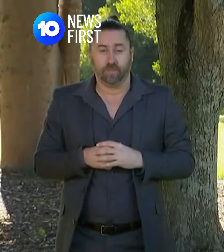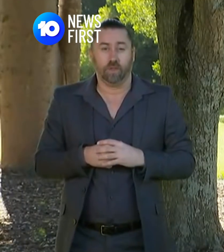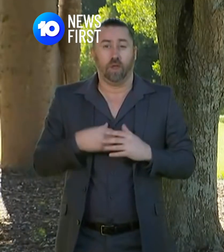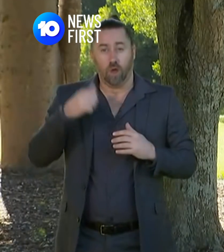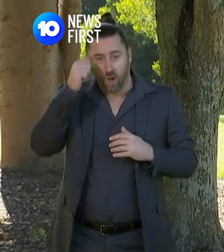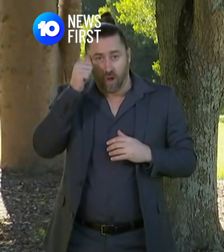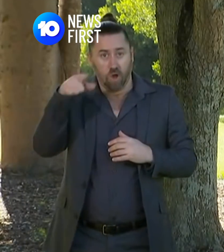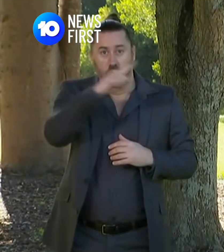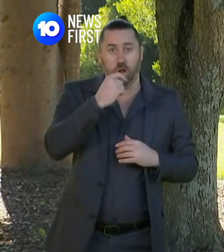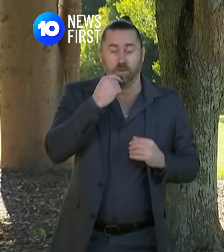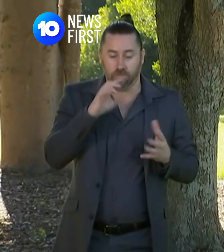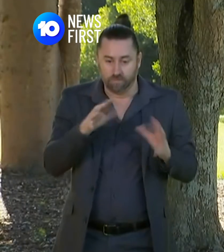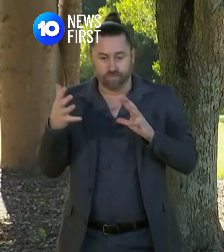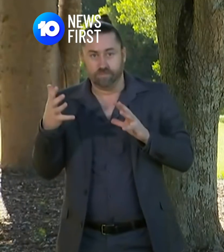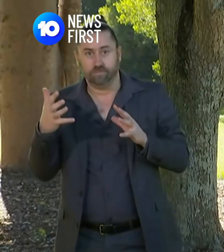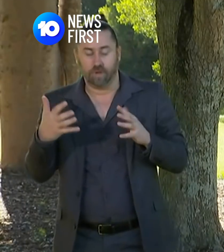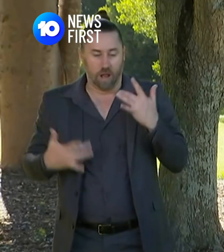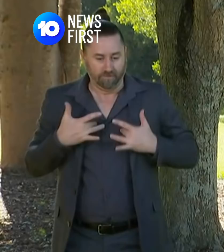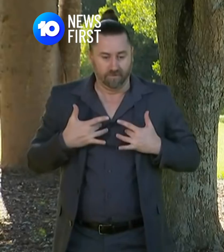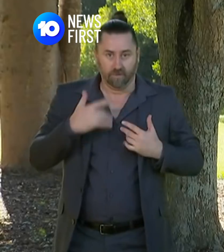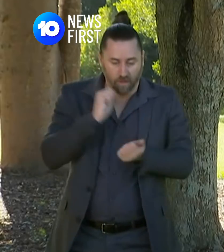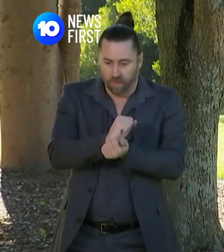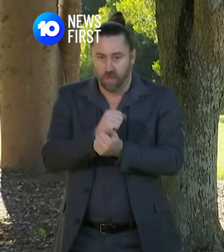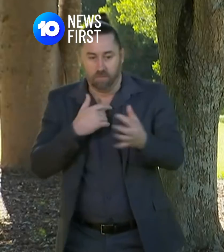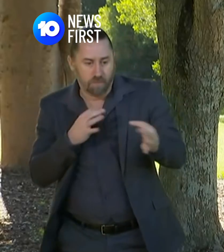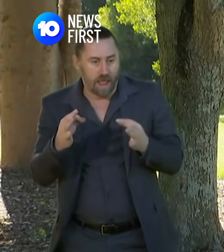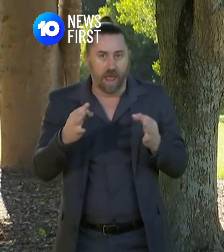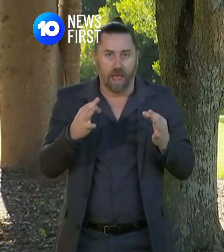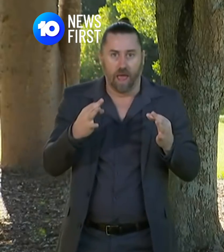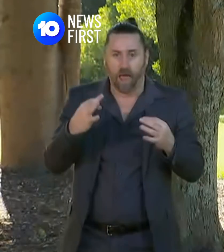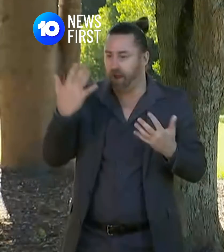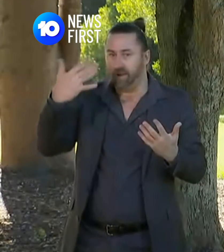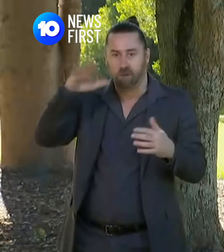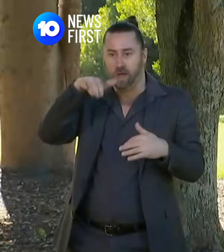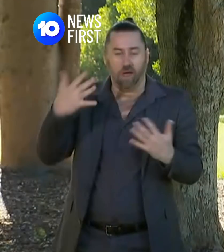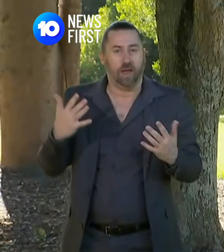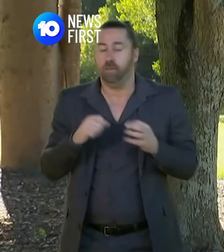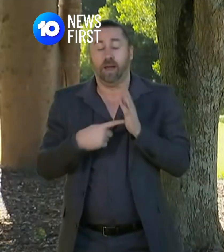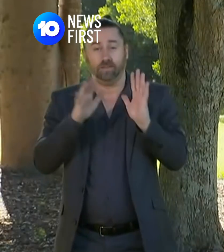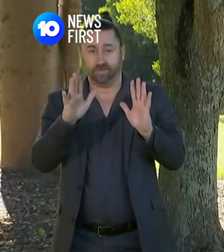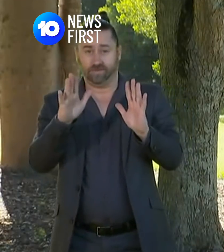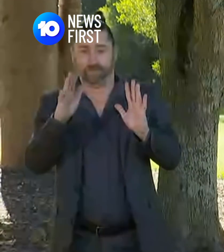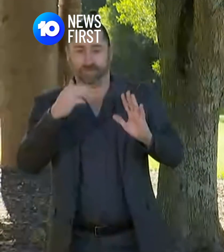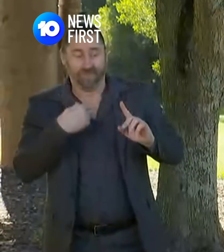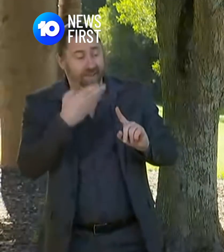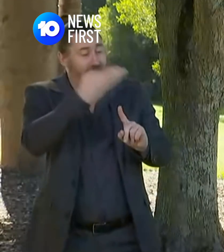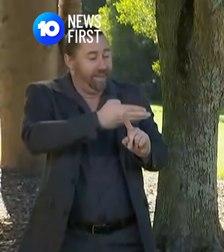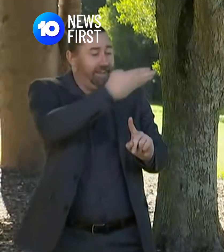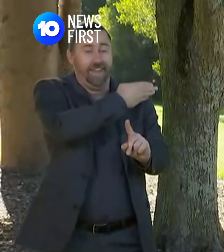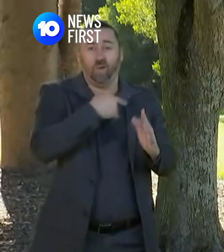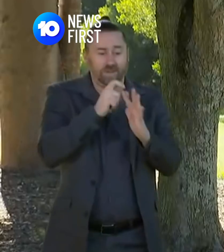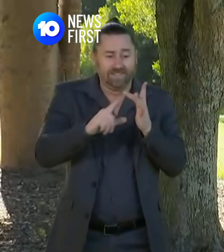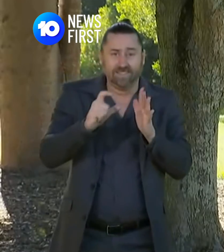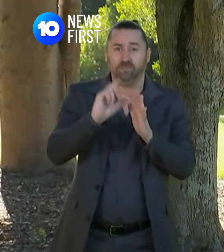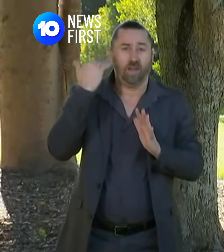some disruption to people's lives but we've done this before and we've got through it over those three